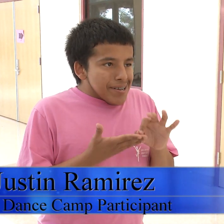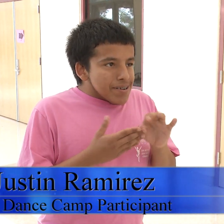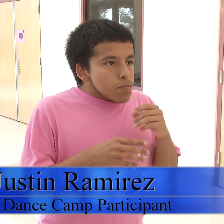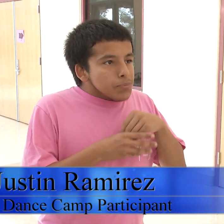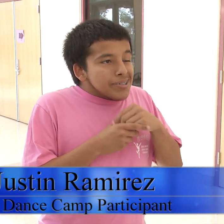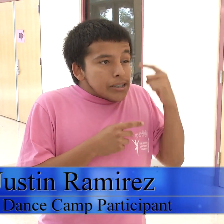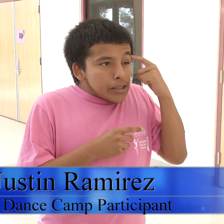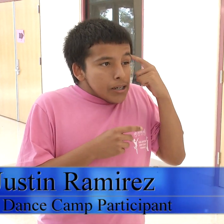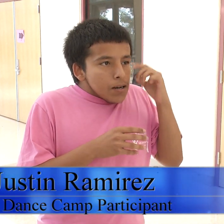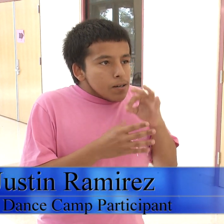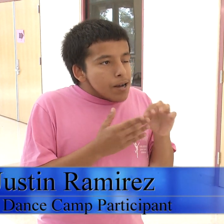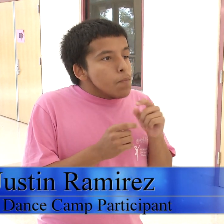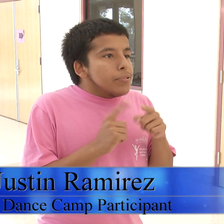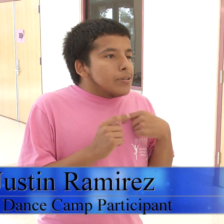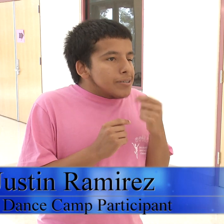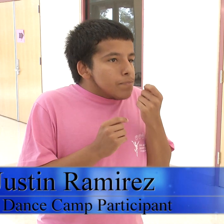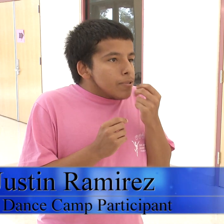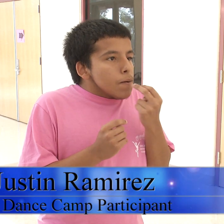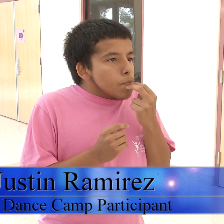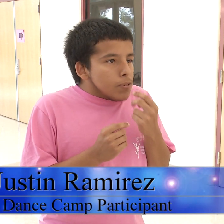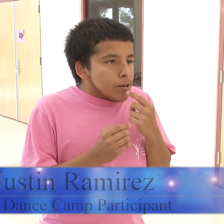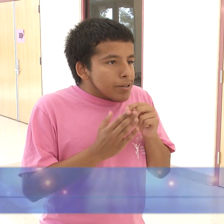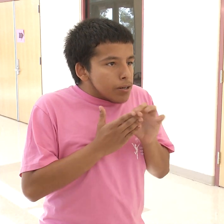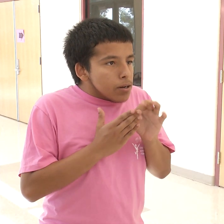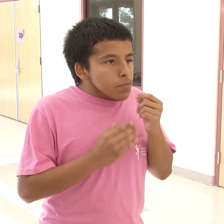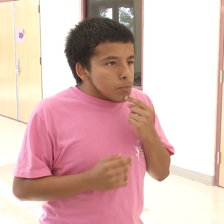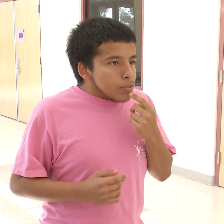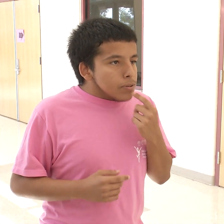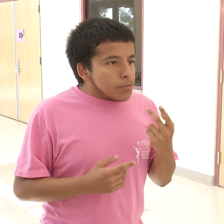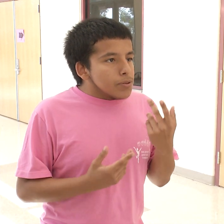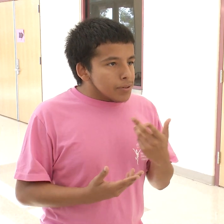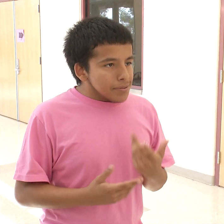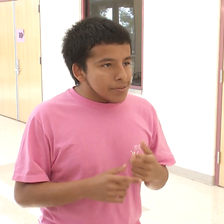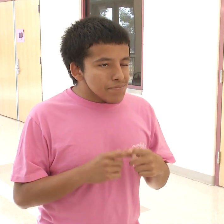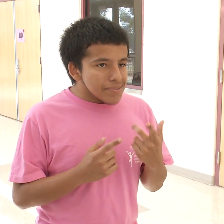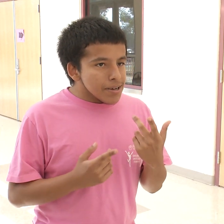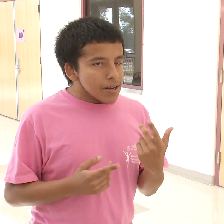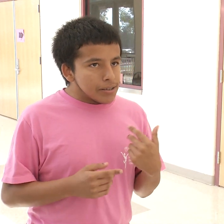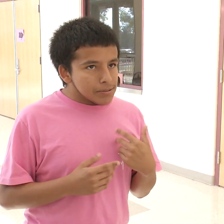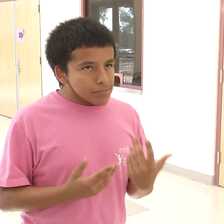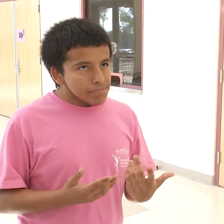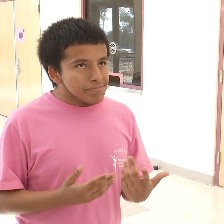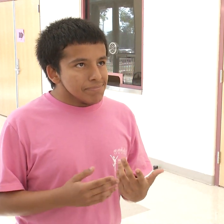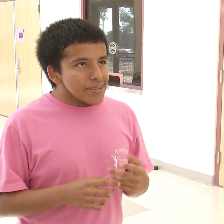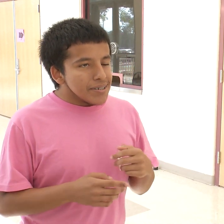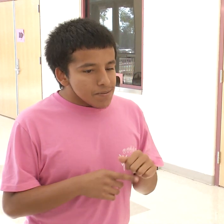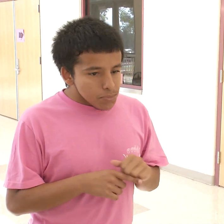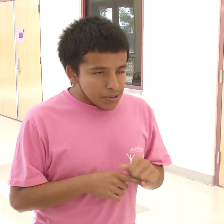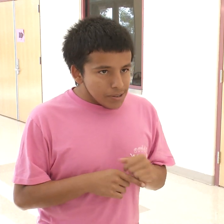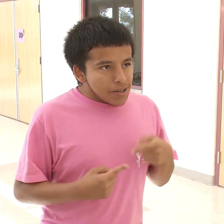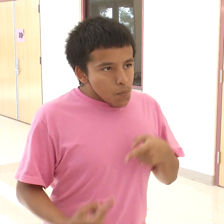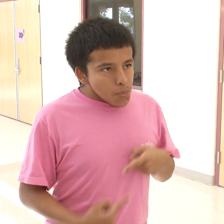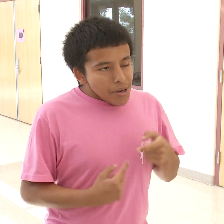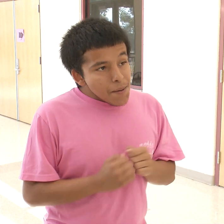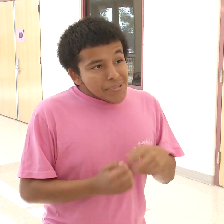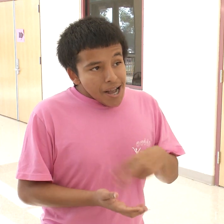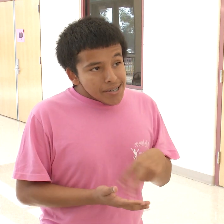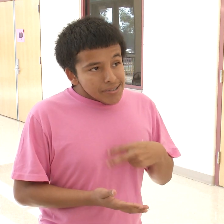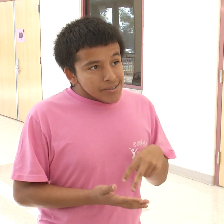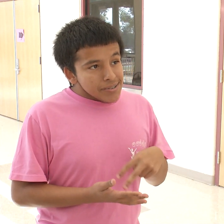You have to remember, it's a little bit, you know, we lip read a little bit. We practice and, you know,